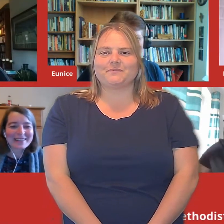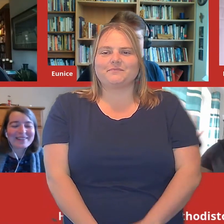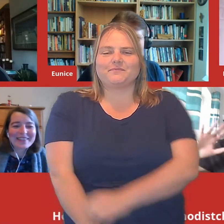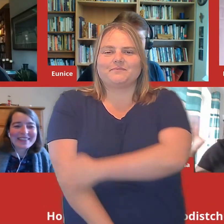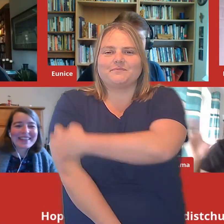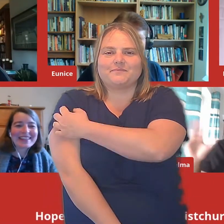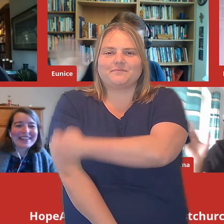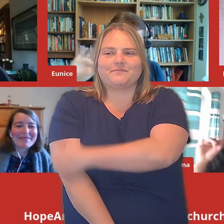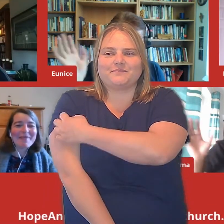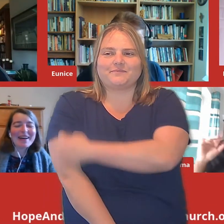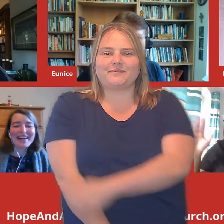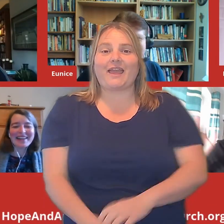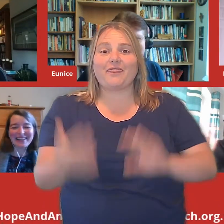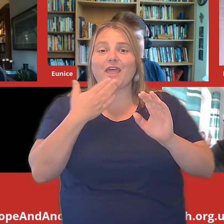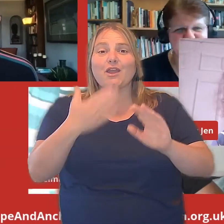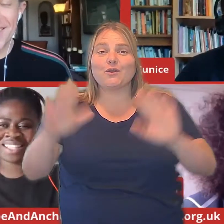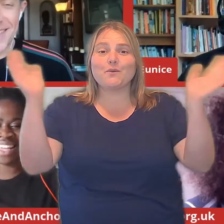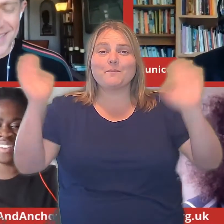playing guys.